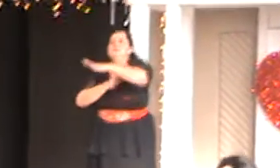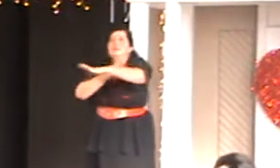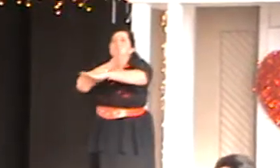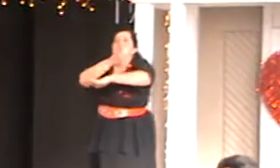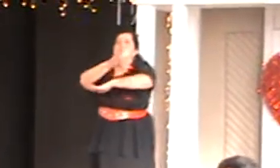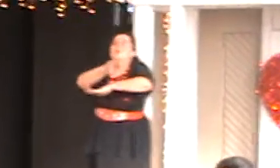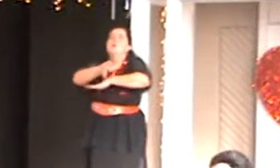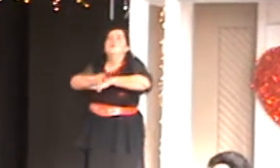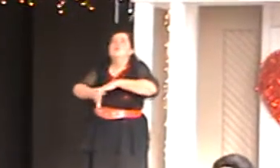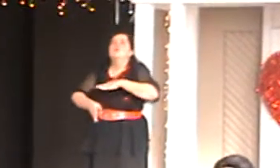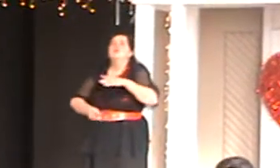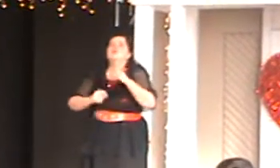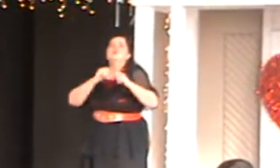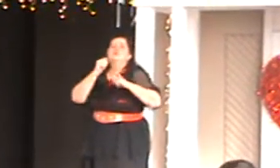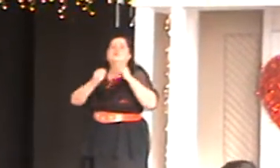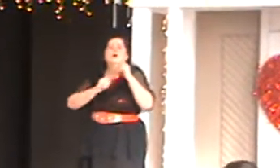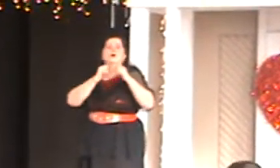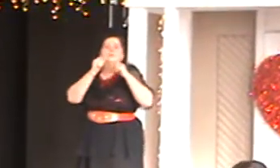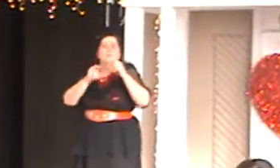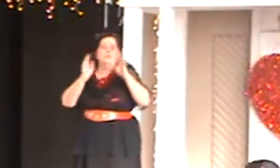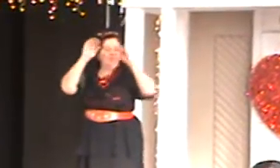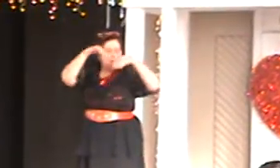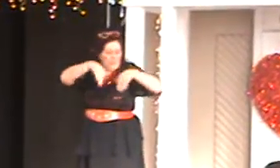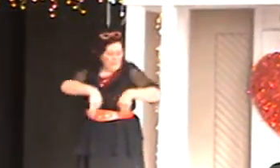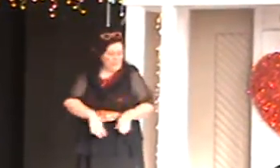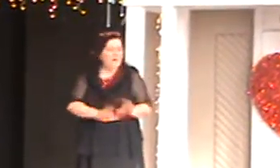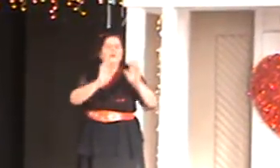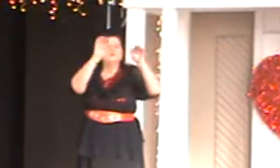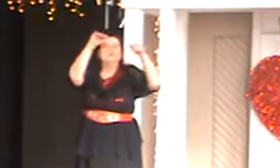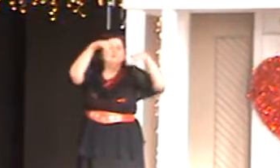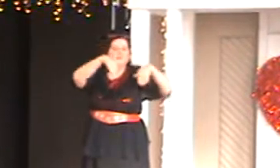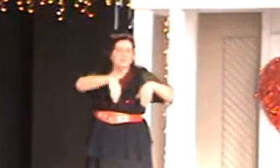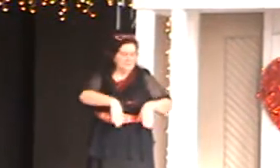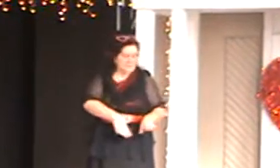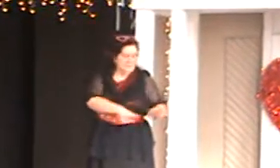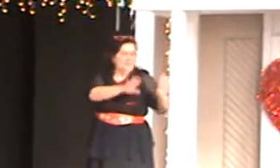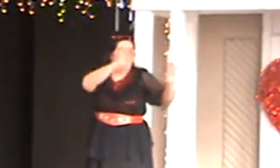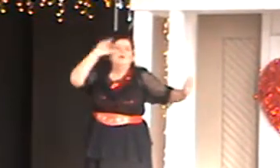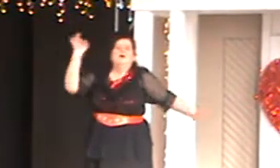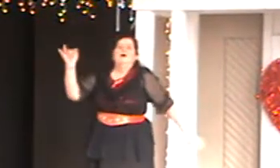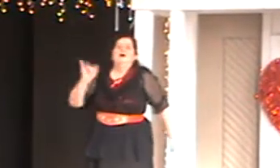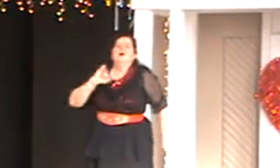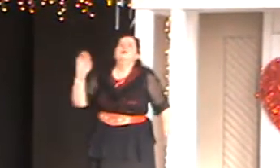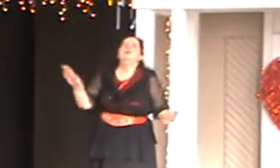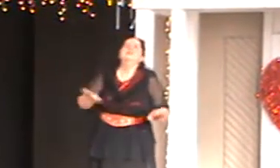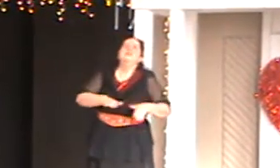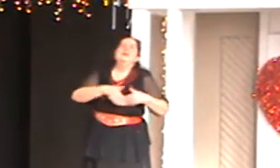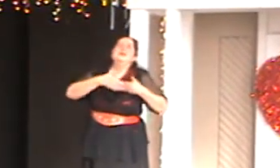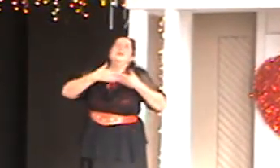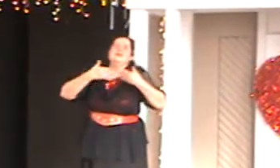over troubled waters, I will lay